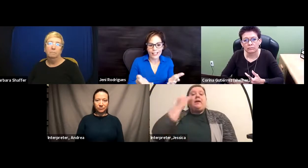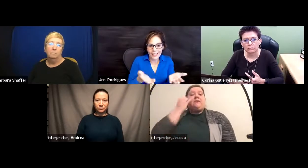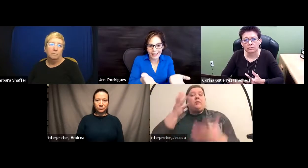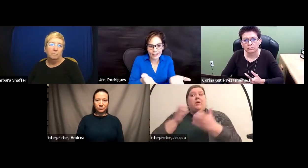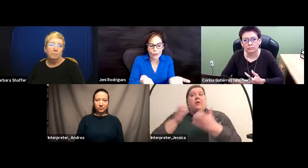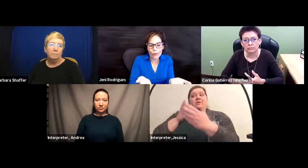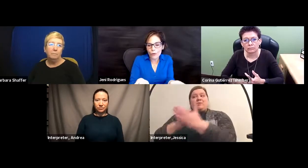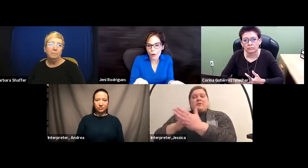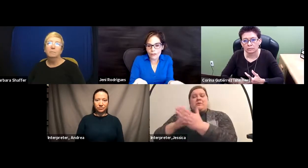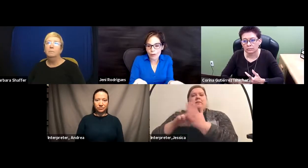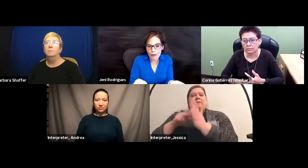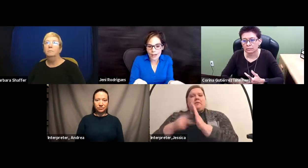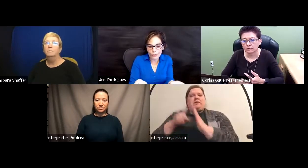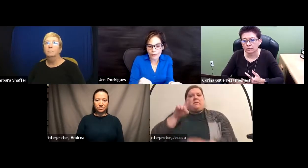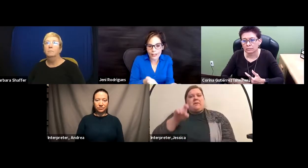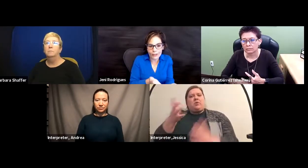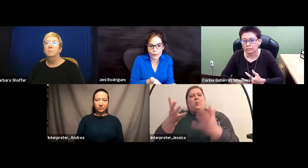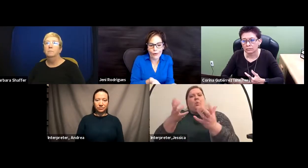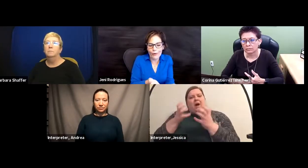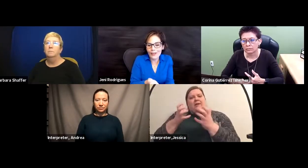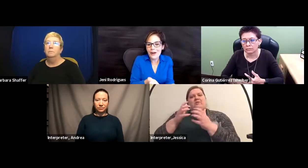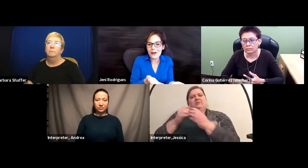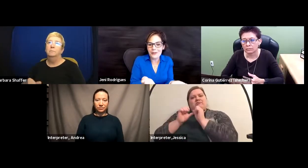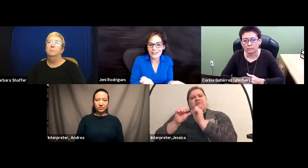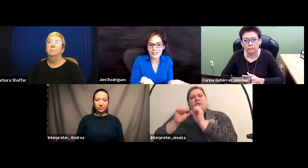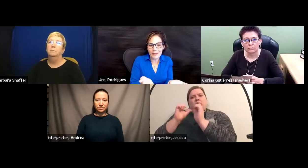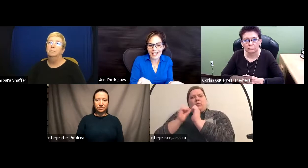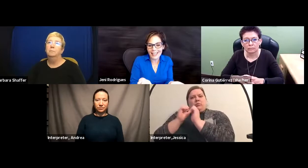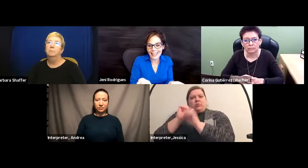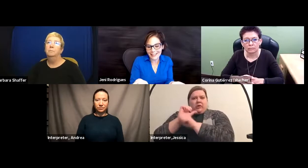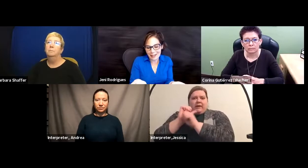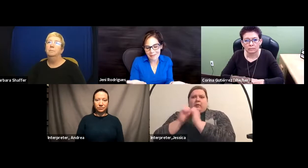again, who would want to go back to a provider who was discriminating against them?